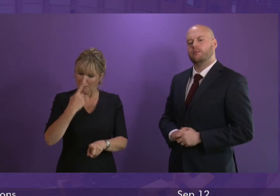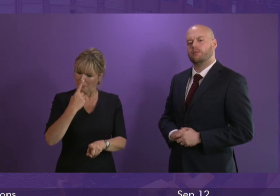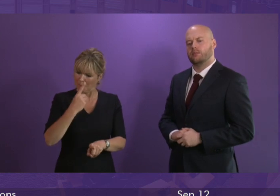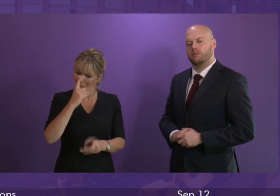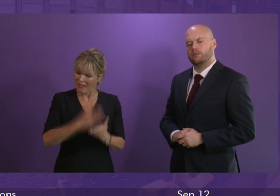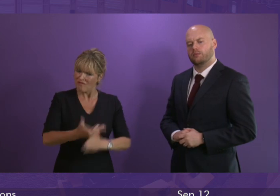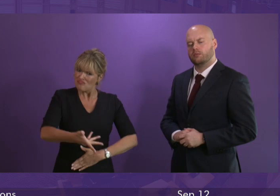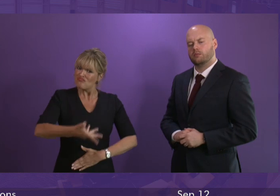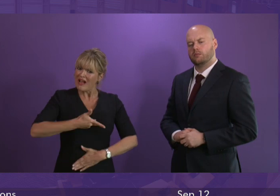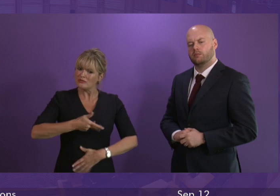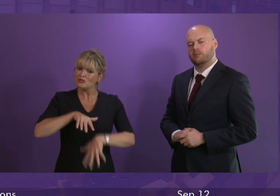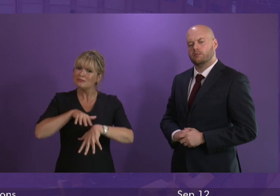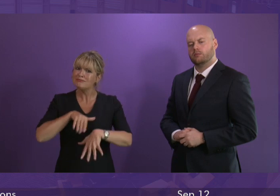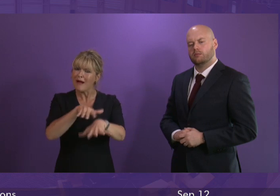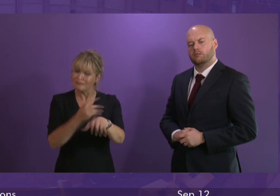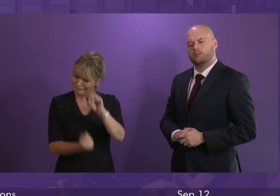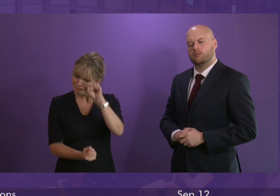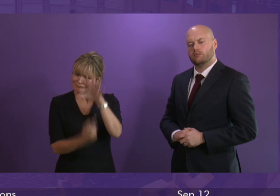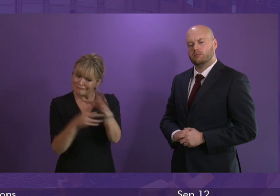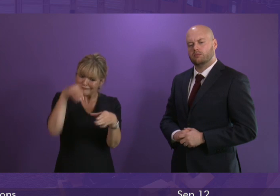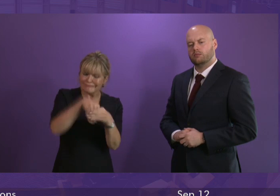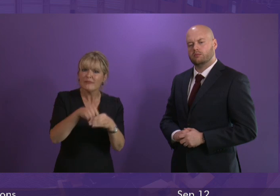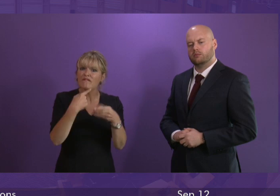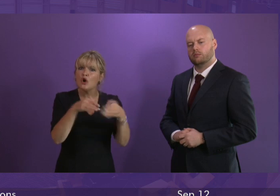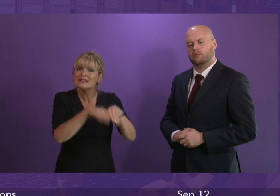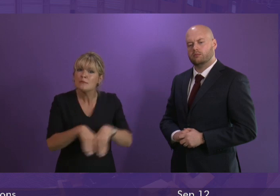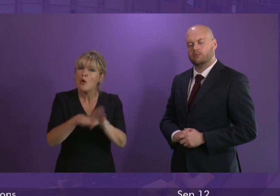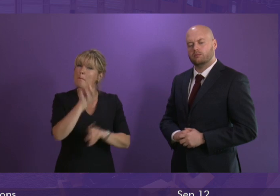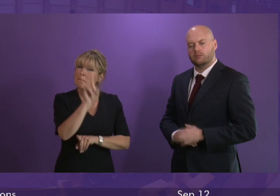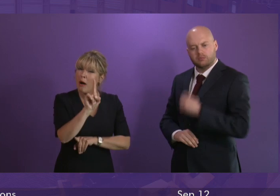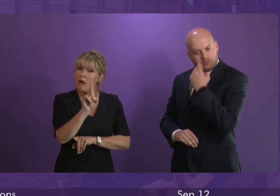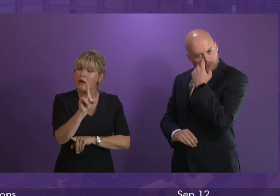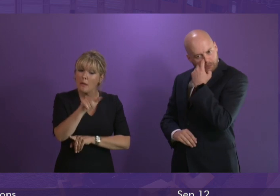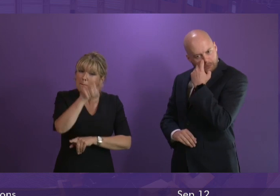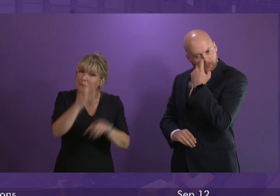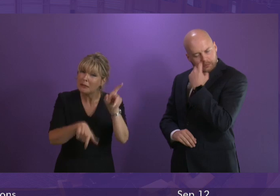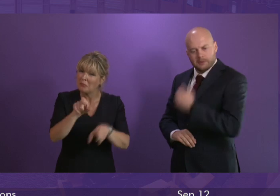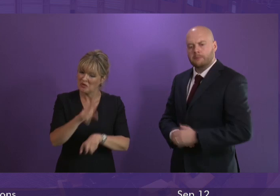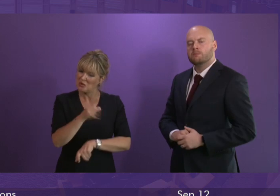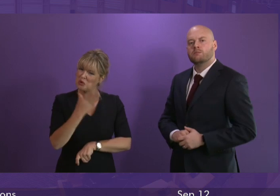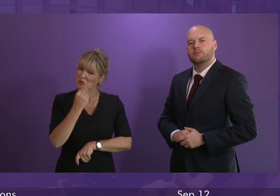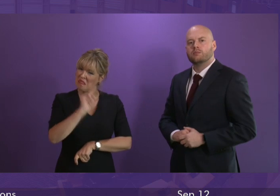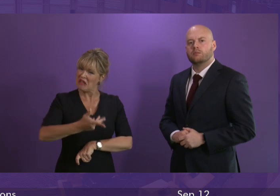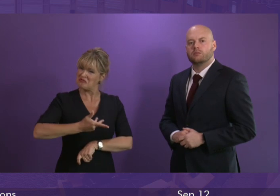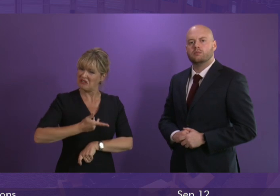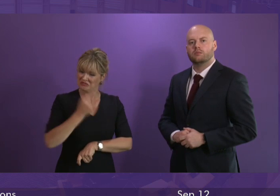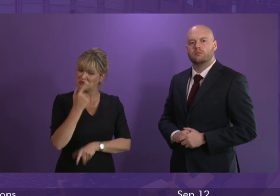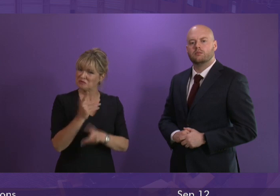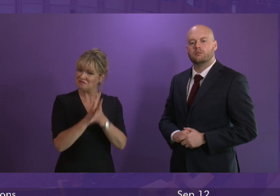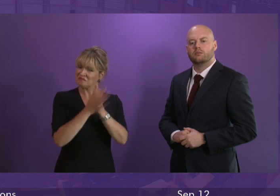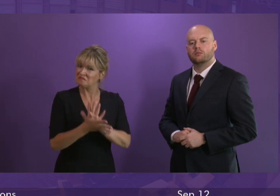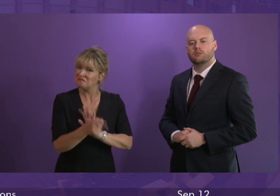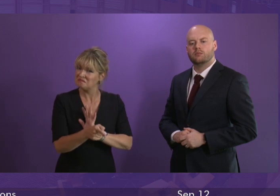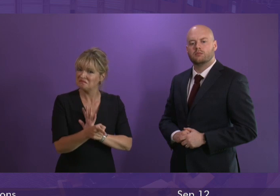is an important part of our democracy. But those who are abusing that right, I think, are putting it into jeopardy for others.